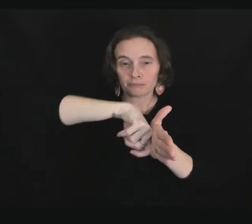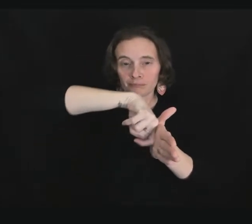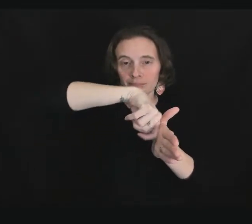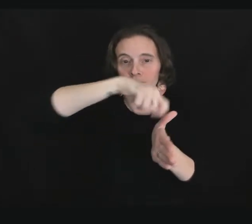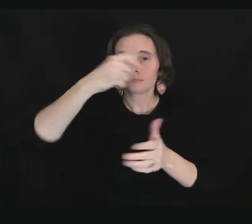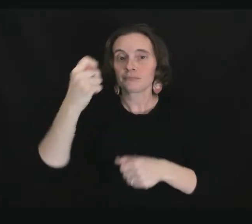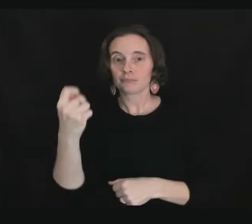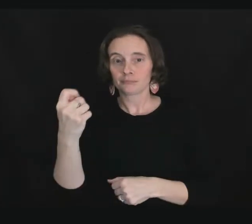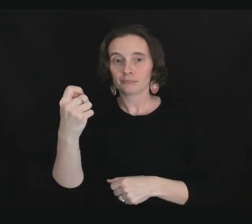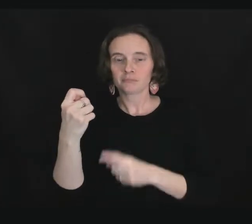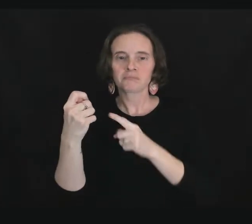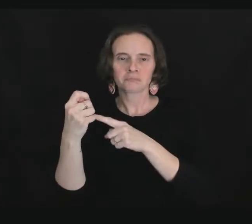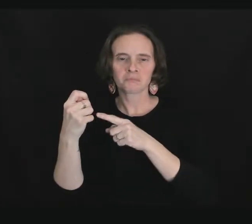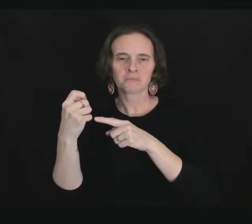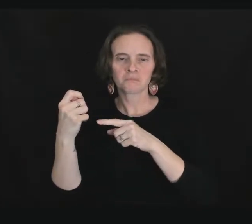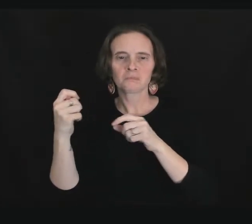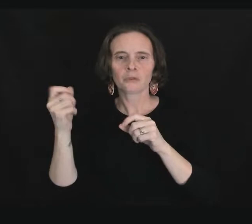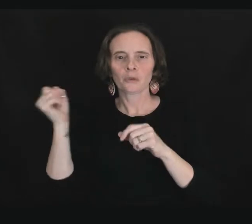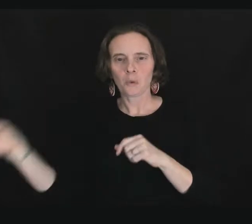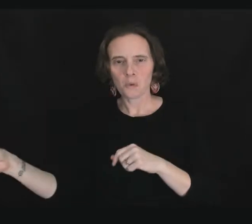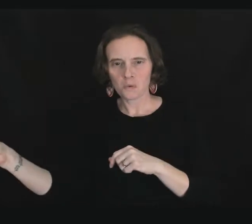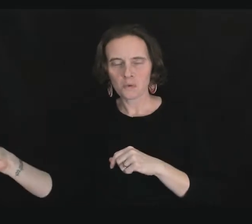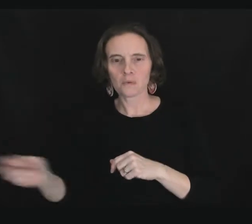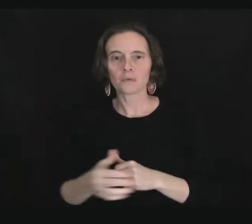Repeat this with your other nostril.